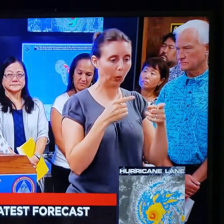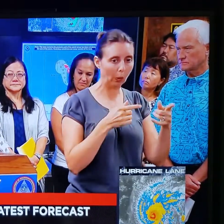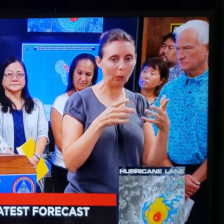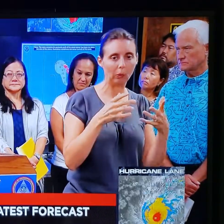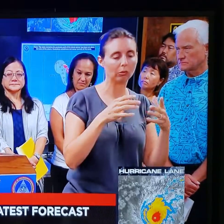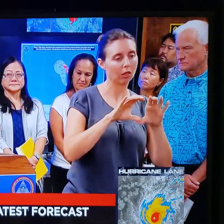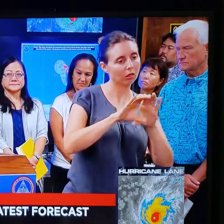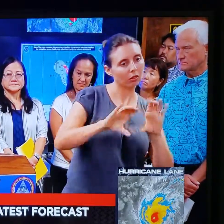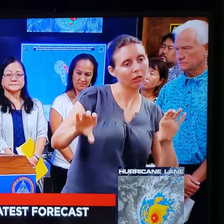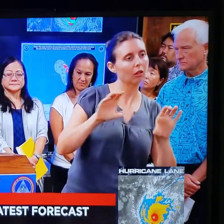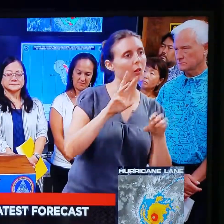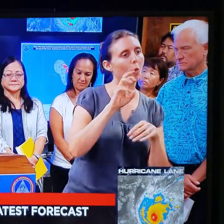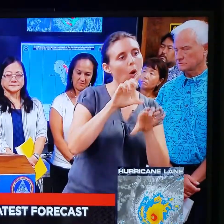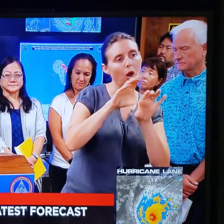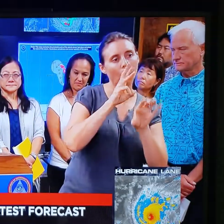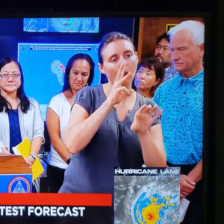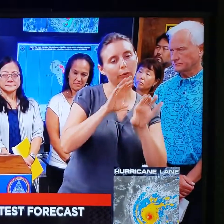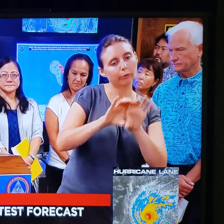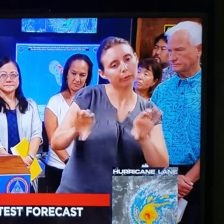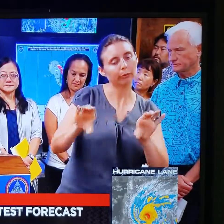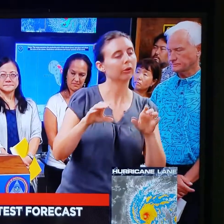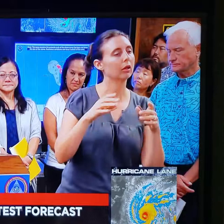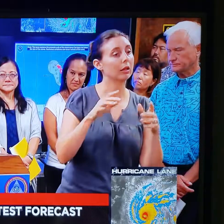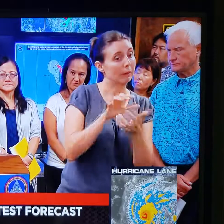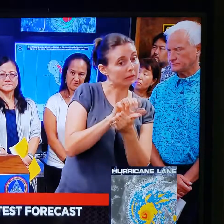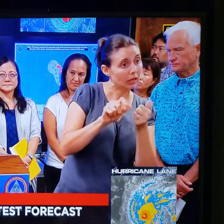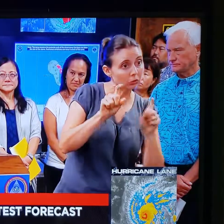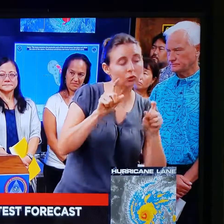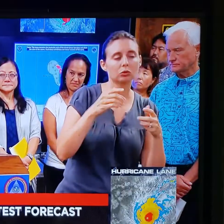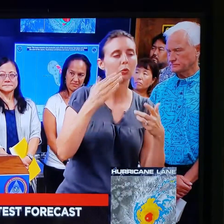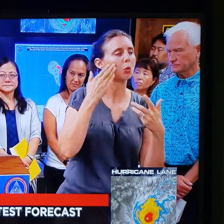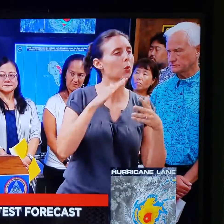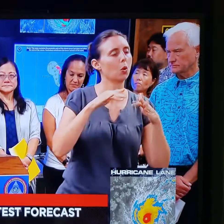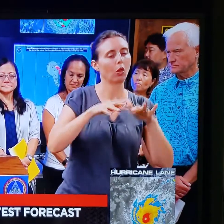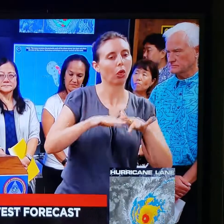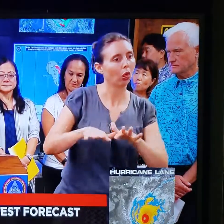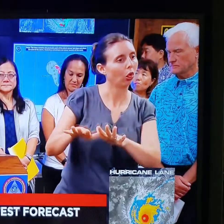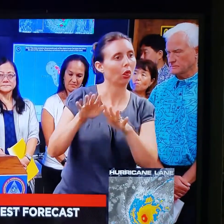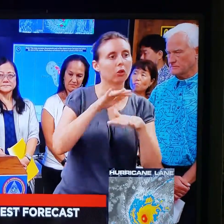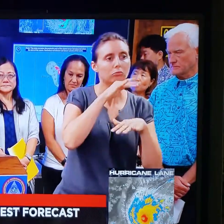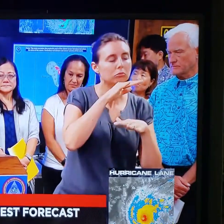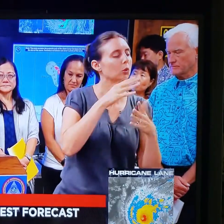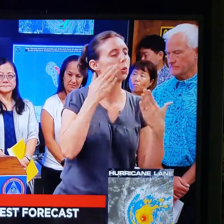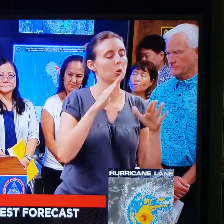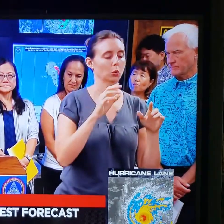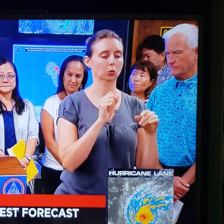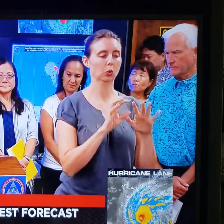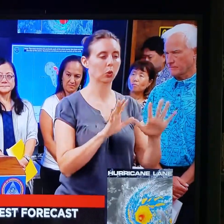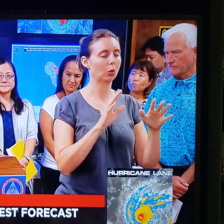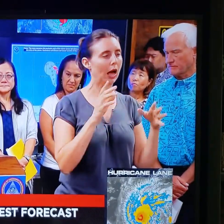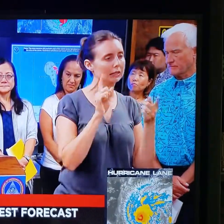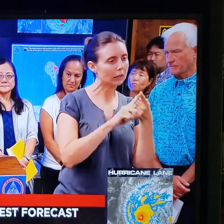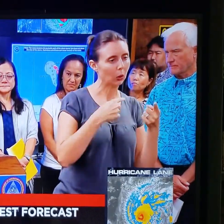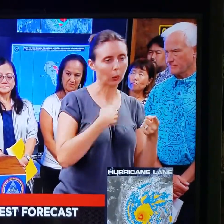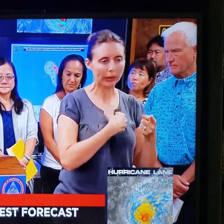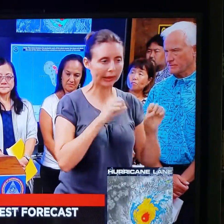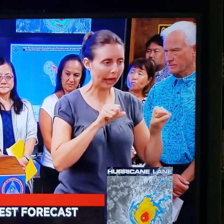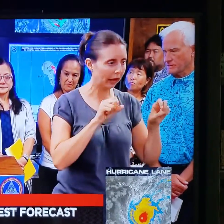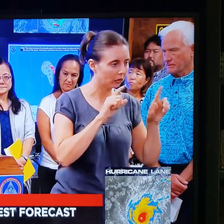kind of damage occurred to our water sources or to our pipes in our system. So until we can mobilize to get our